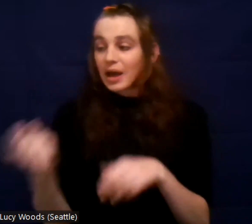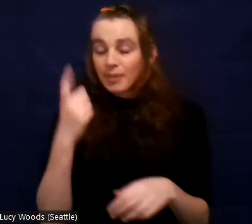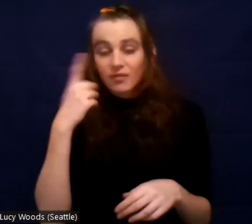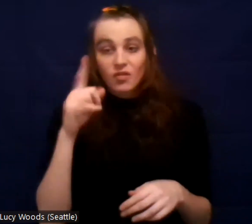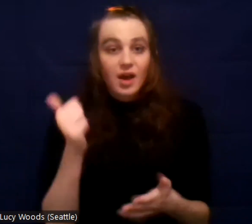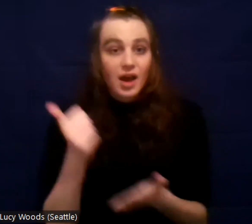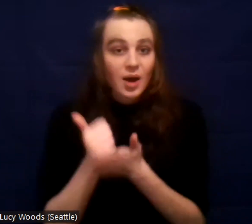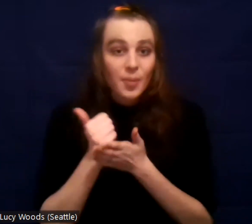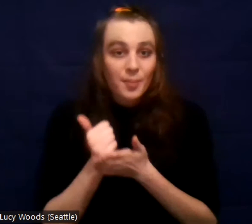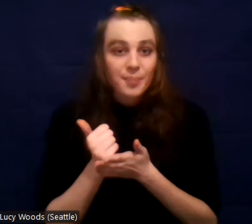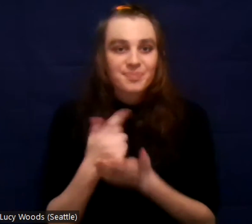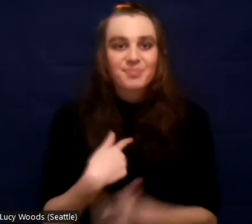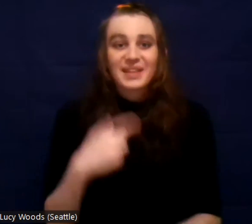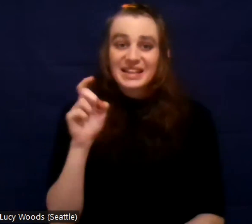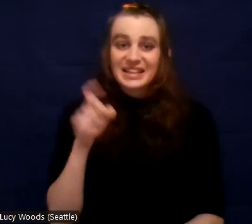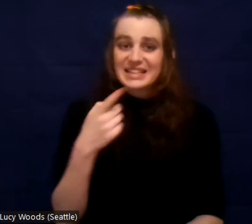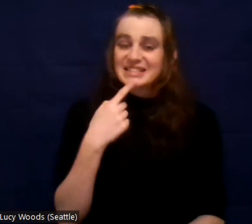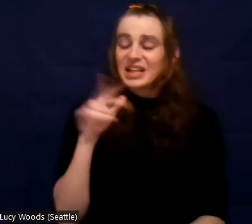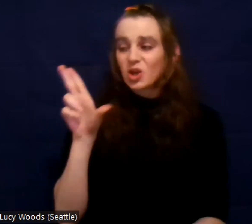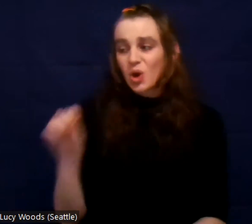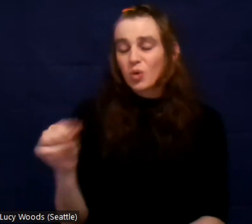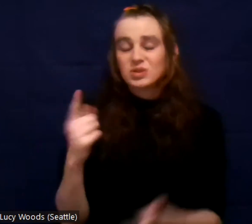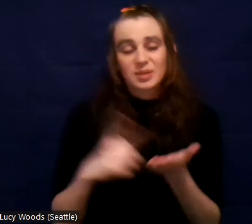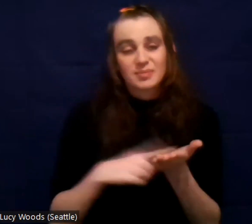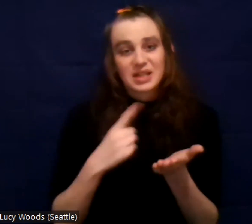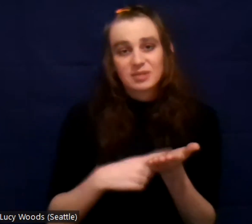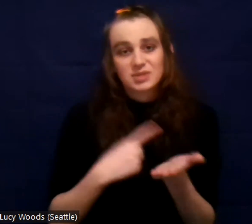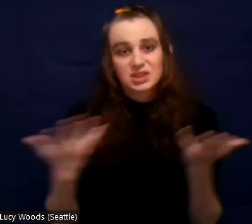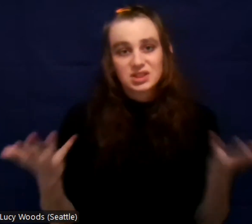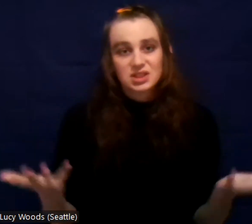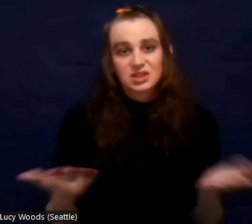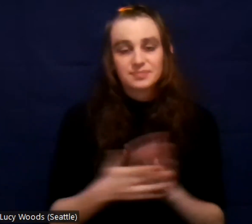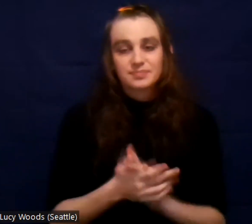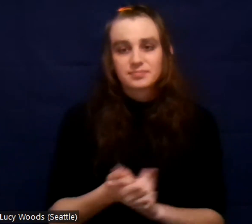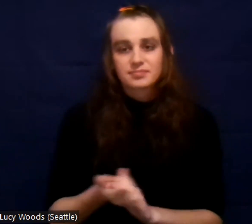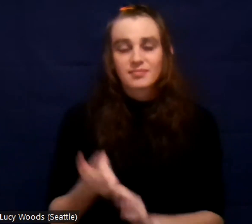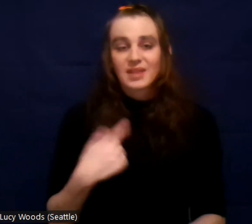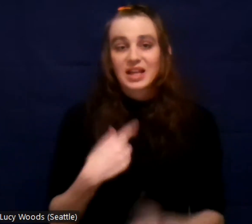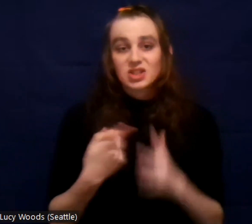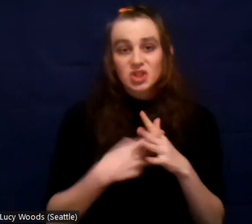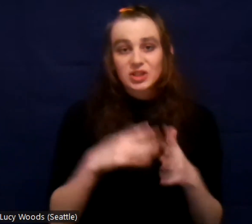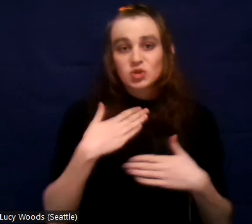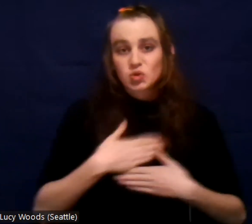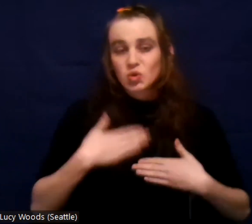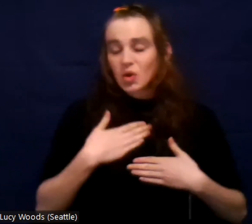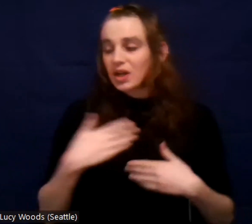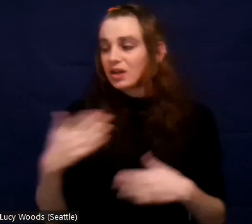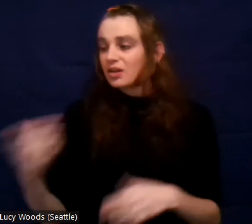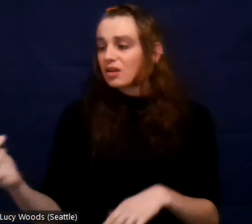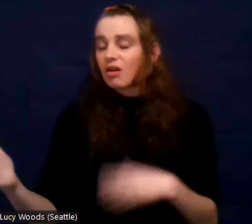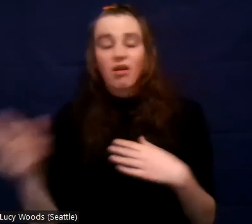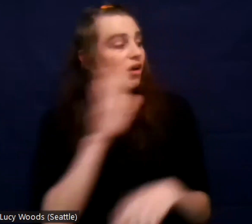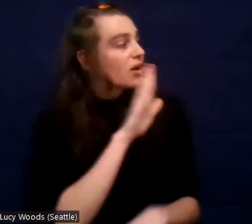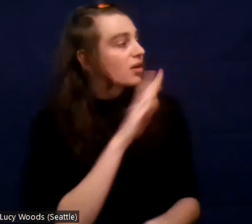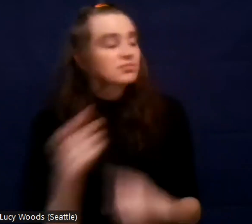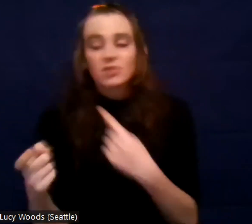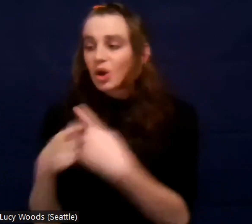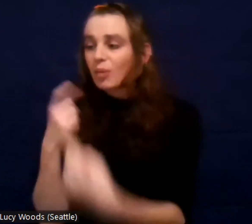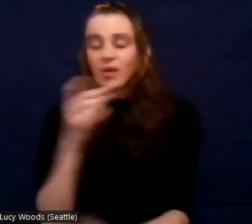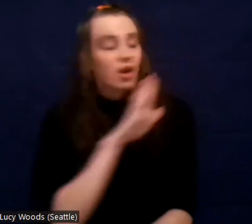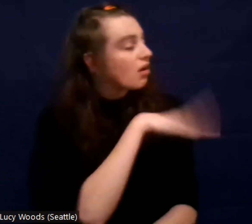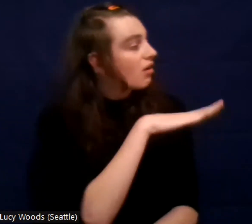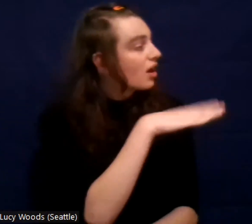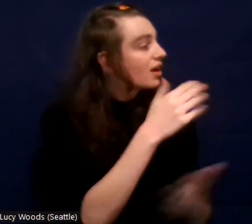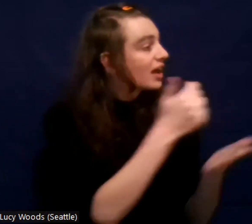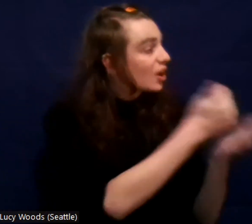And I started to enjoy it. Like someone will call me like, nope, can't help you. Um, and I, I, I